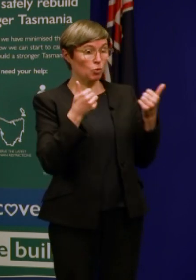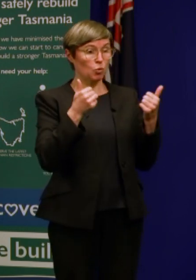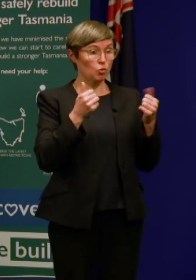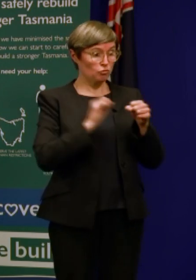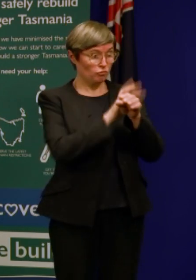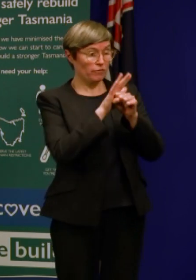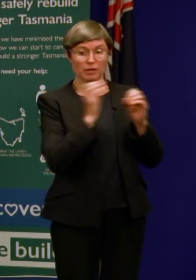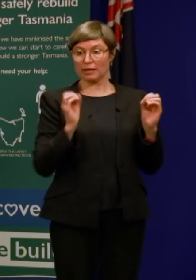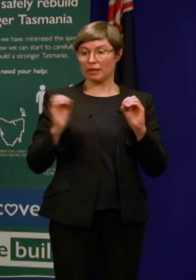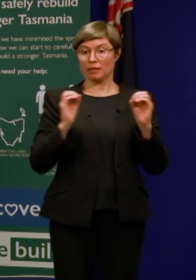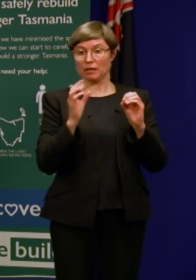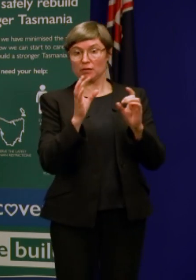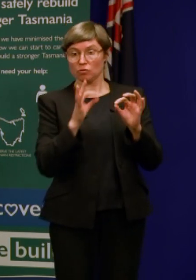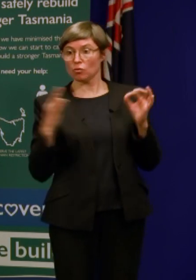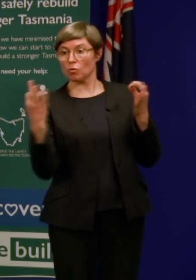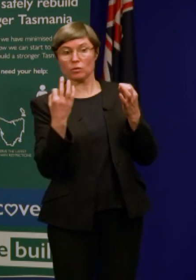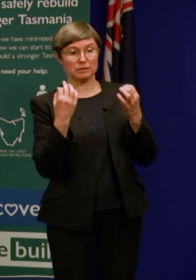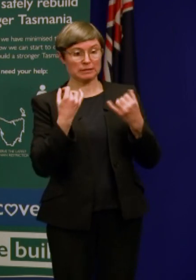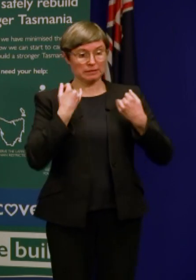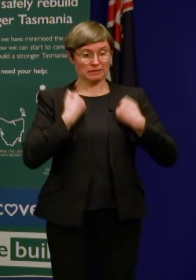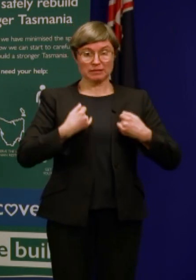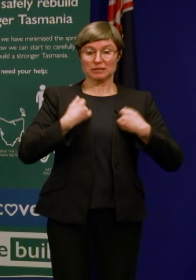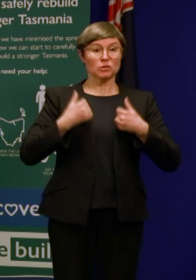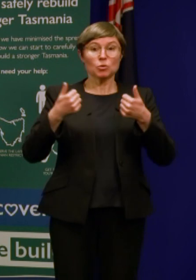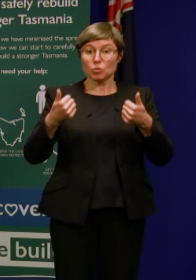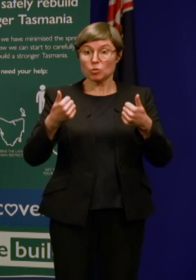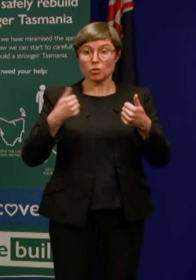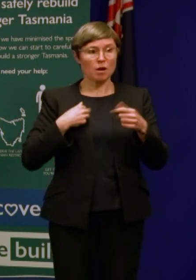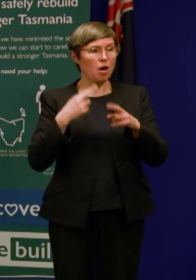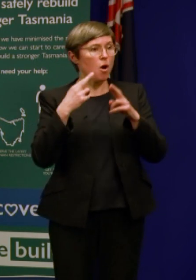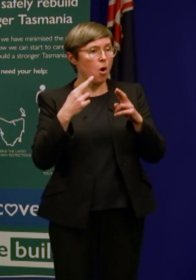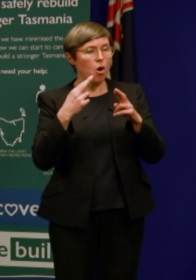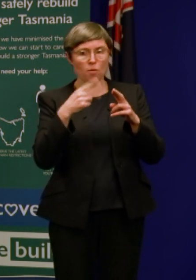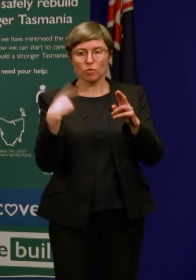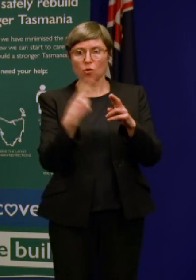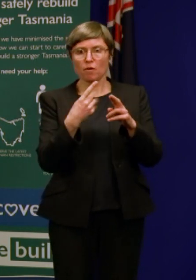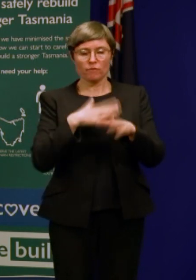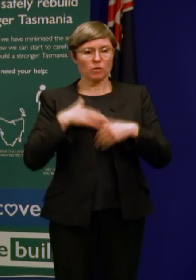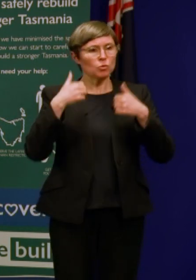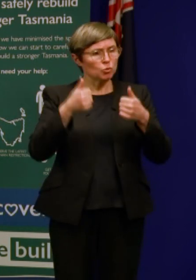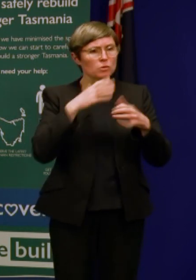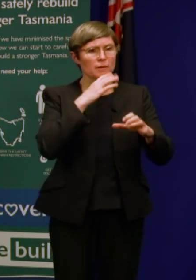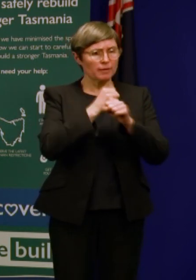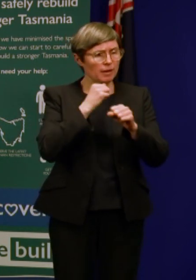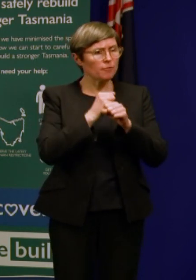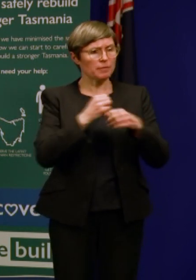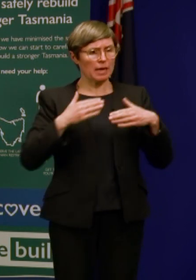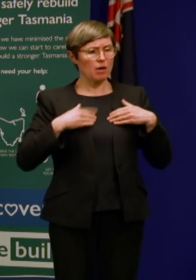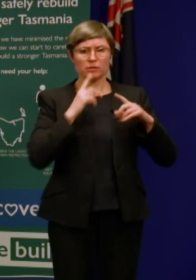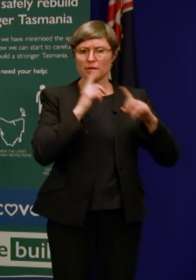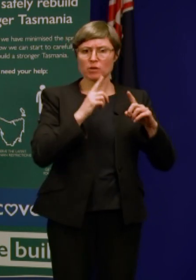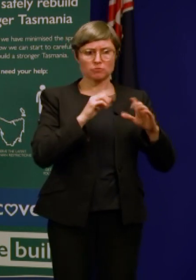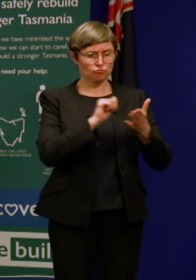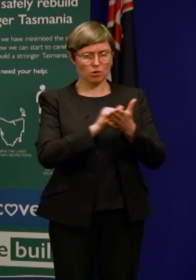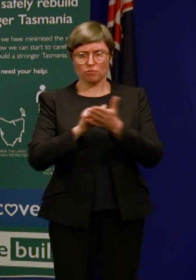and I hope that Tasmanians have had confidence in the measures that were put in place to protect them and the responses that have been done. But I know that